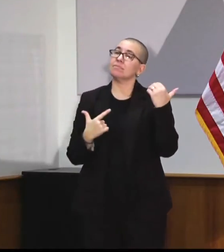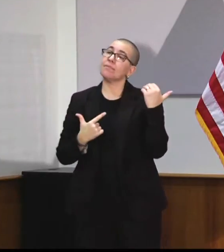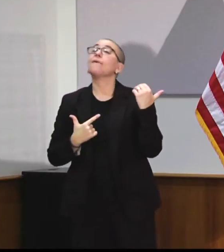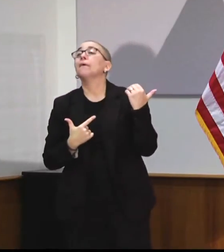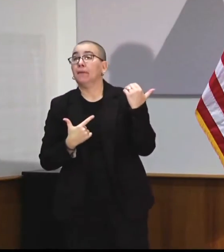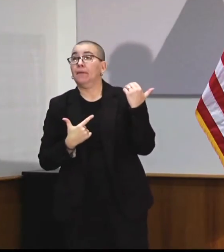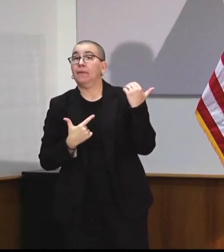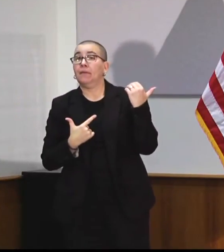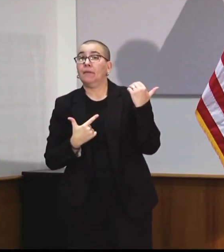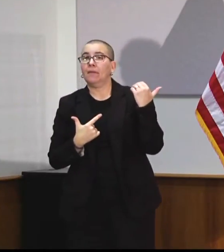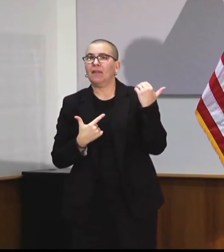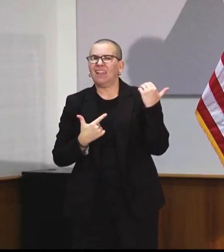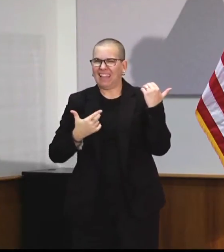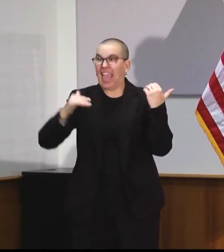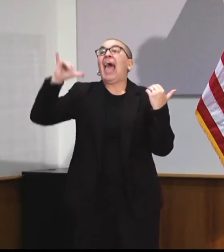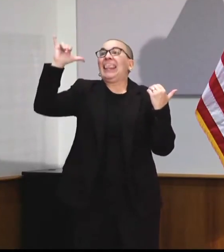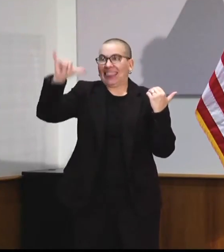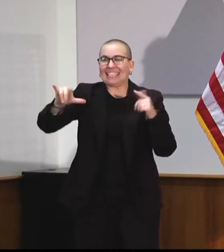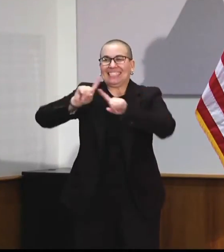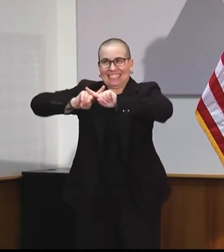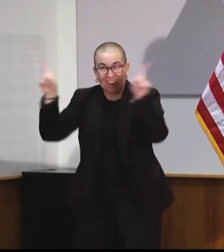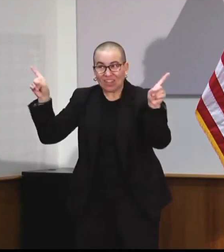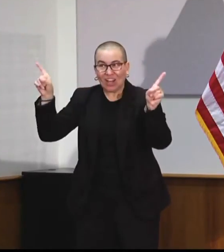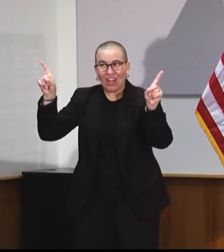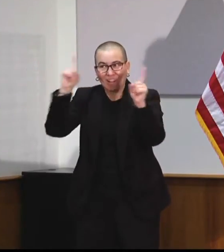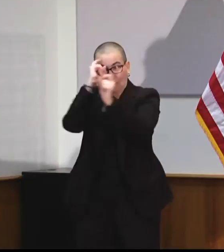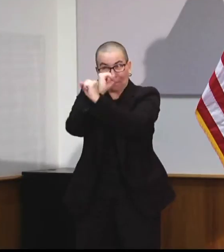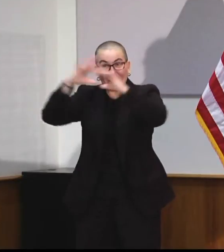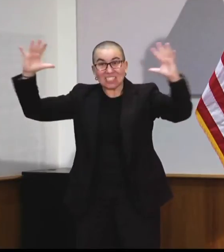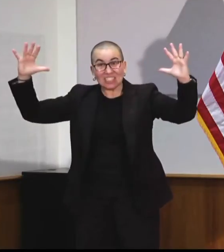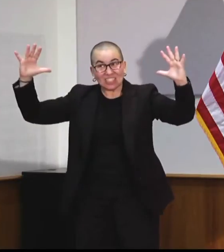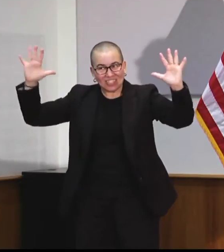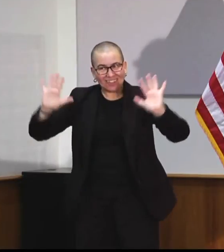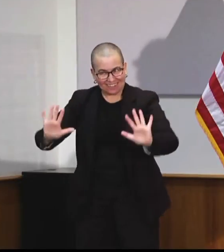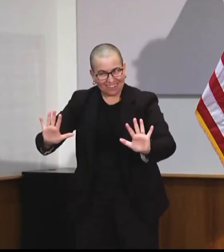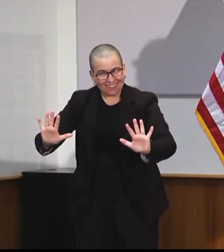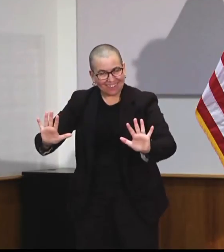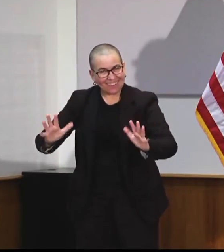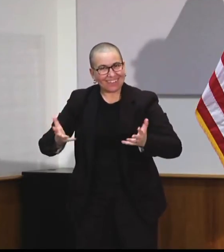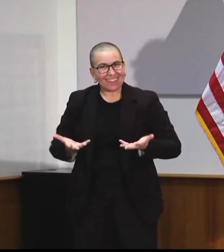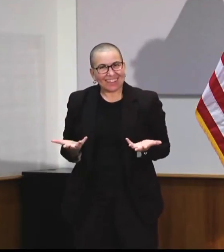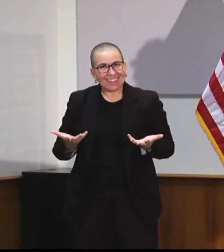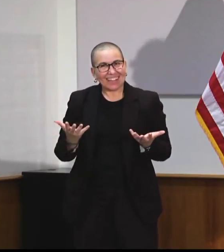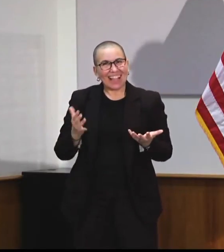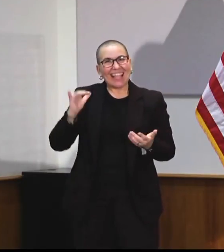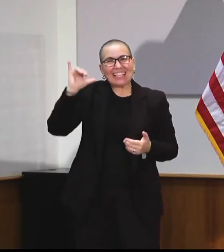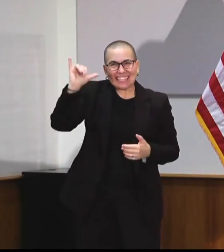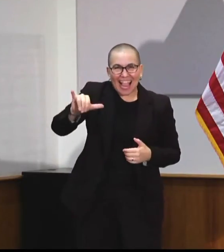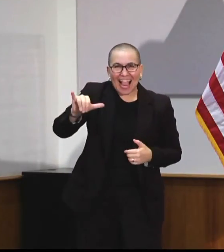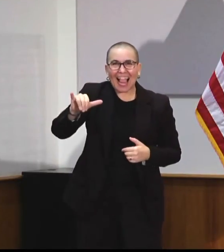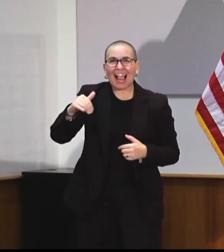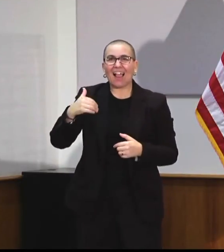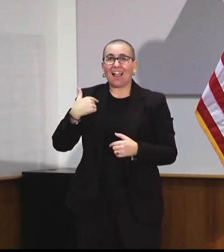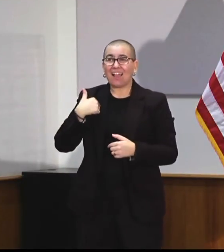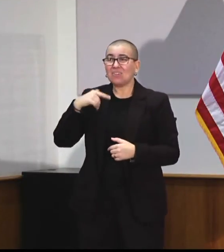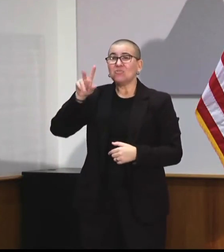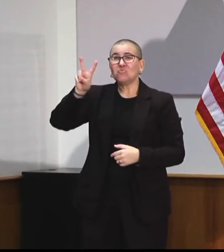is different. And it's just you have the right and a constitutional right to have that firearm, which I served 24 years of 24 military to defend.